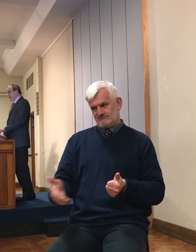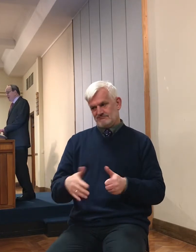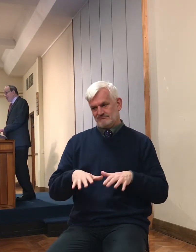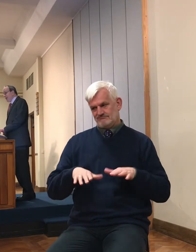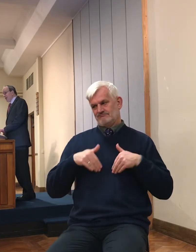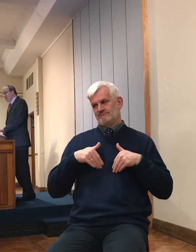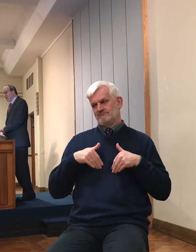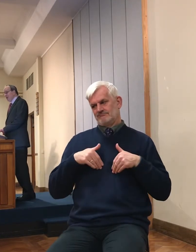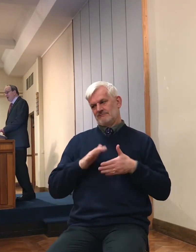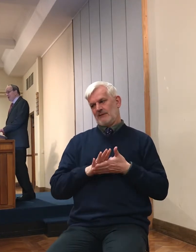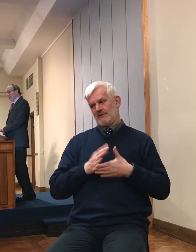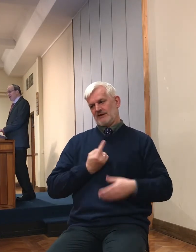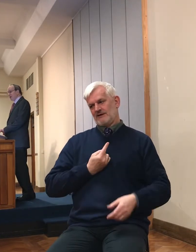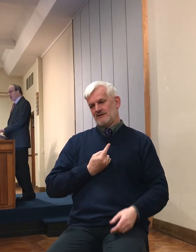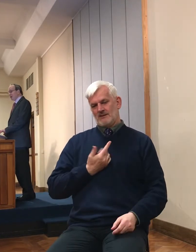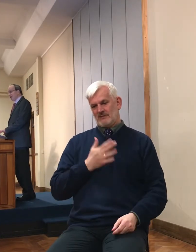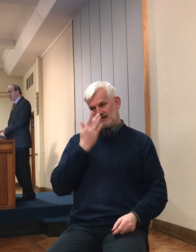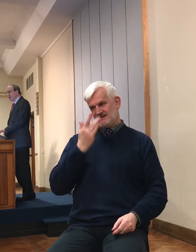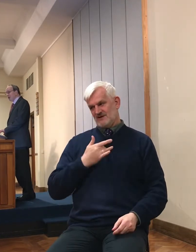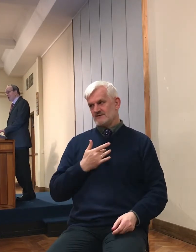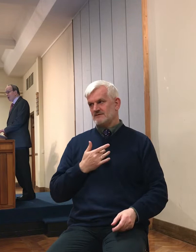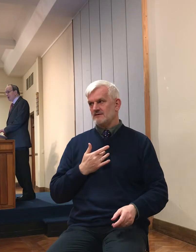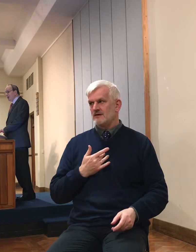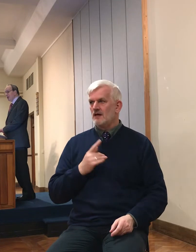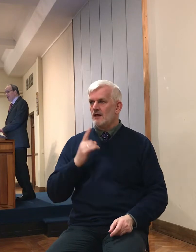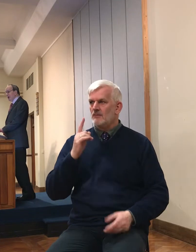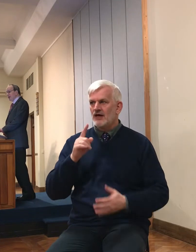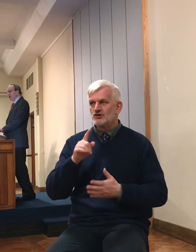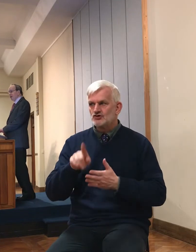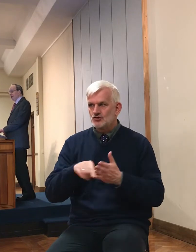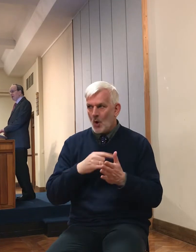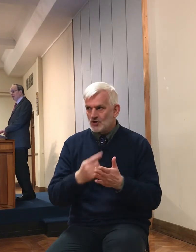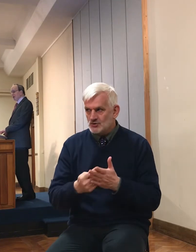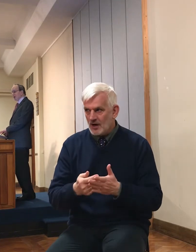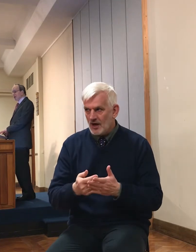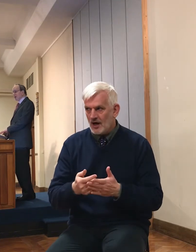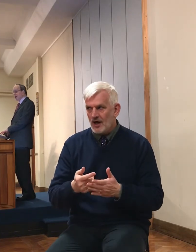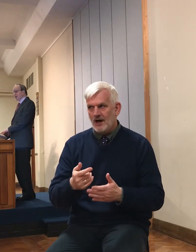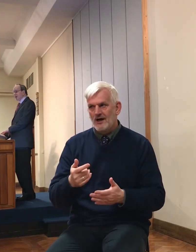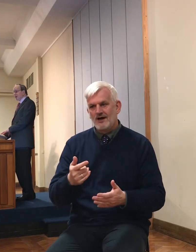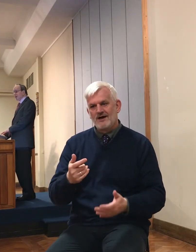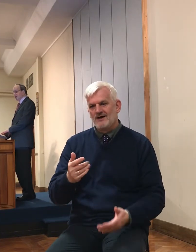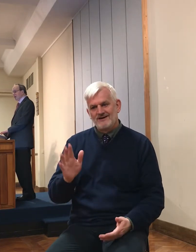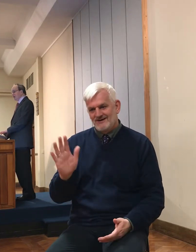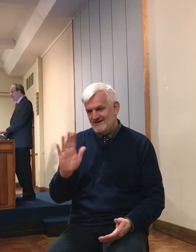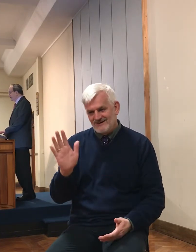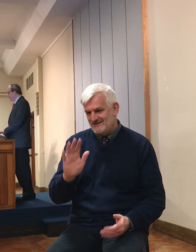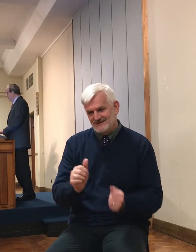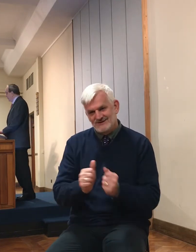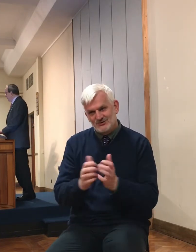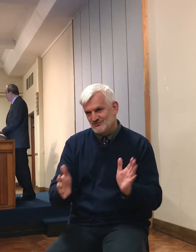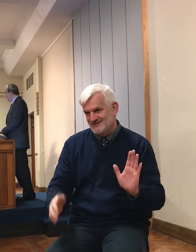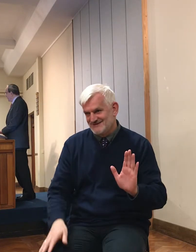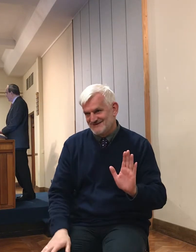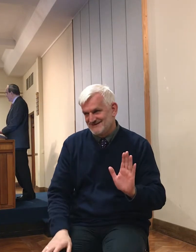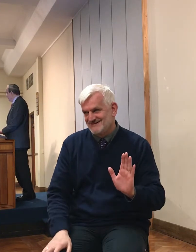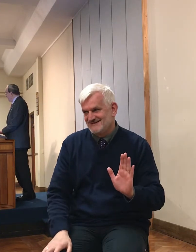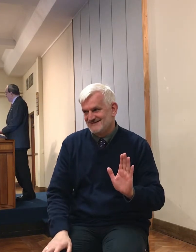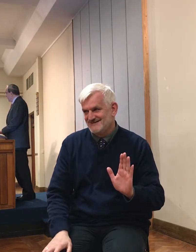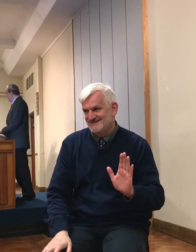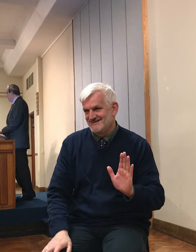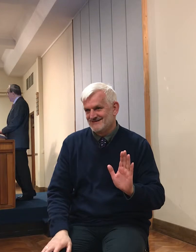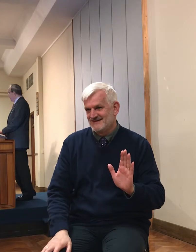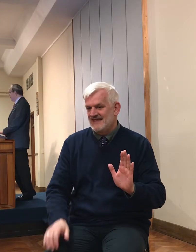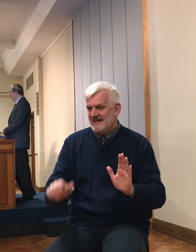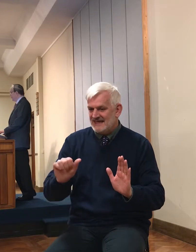But that's not how Joshua saw it. Although he no doubt smarted a little for the deceit elements in